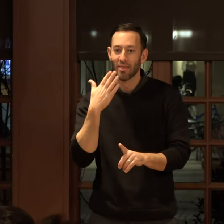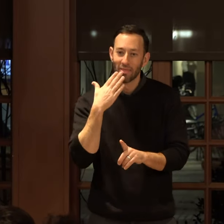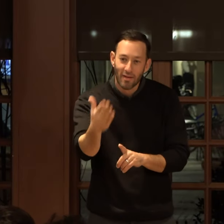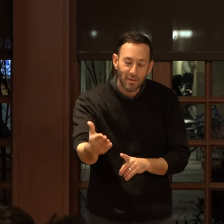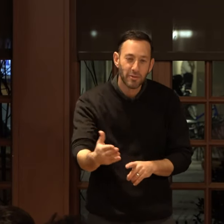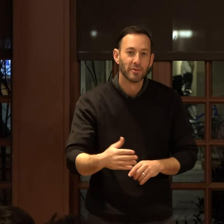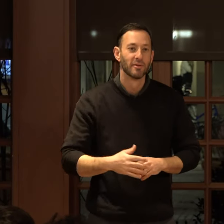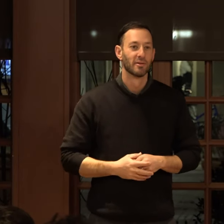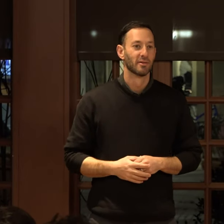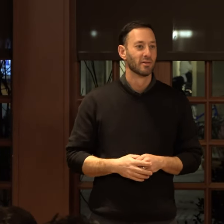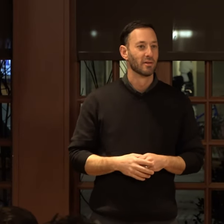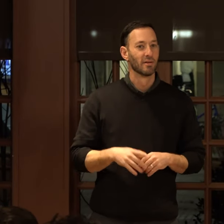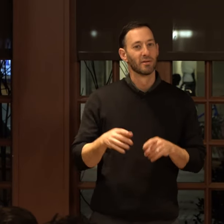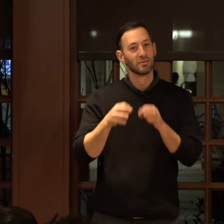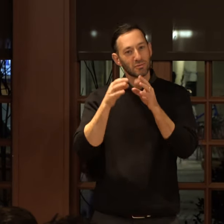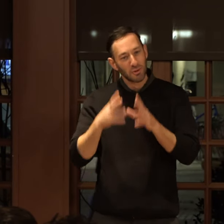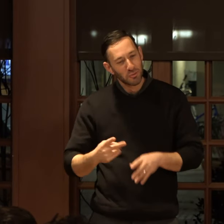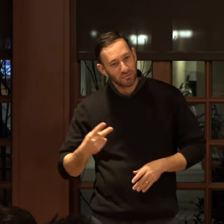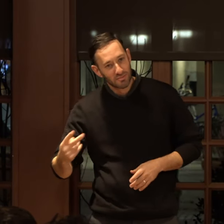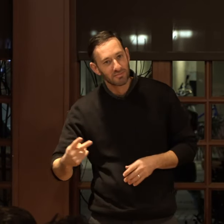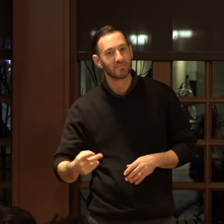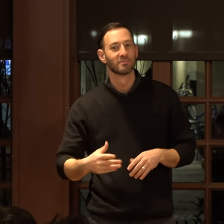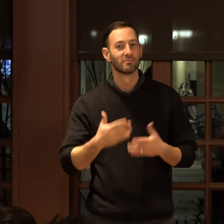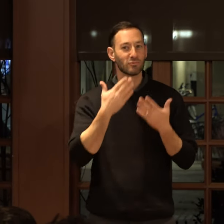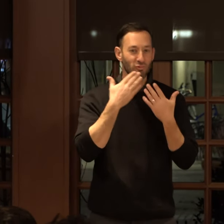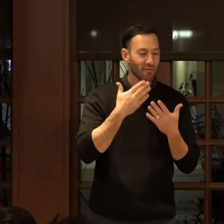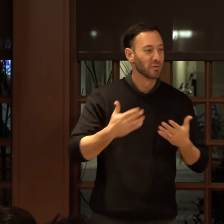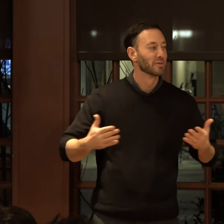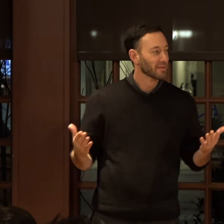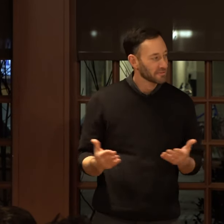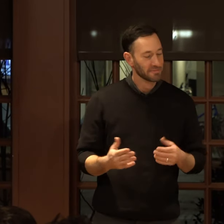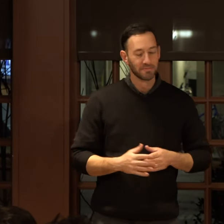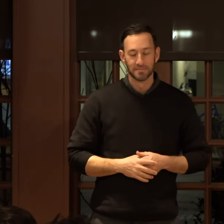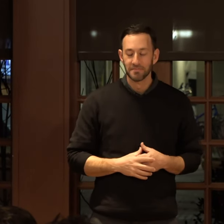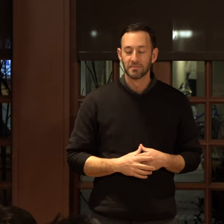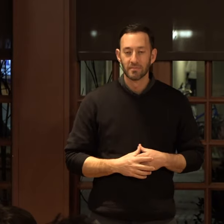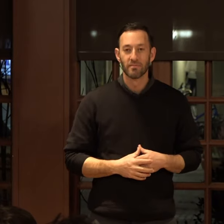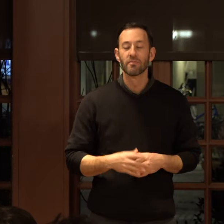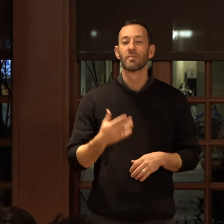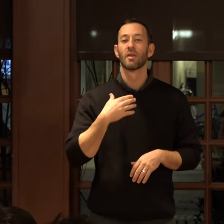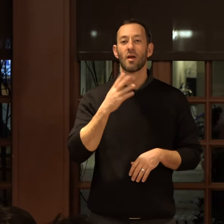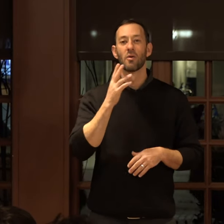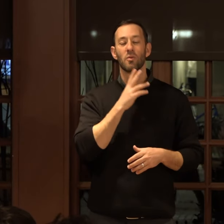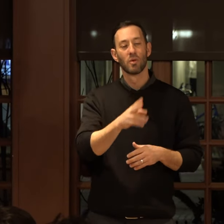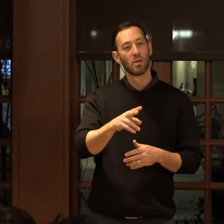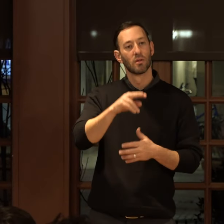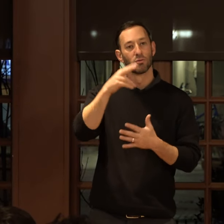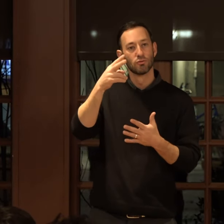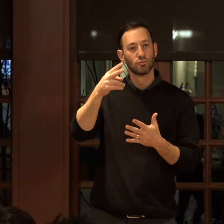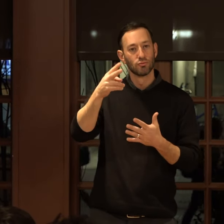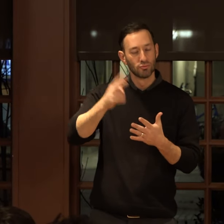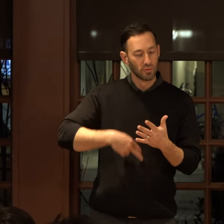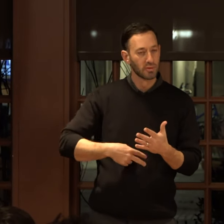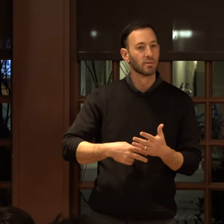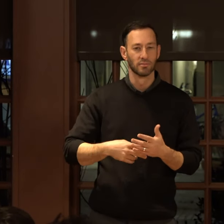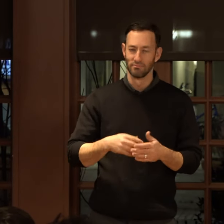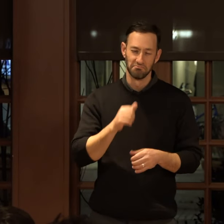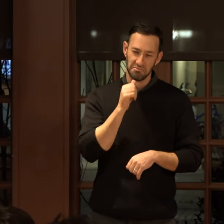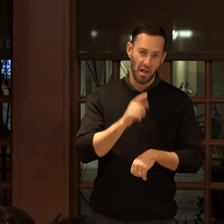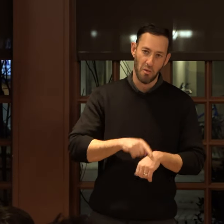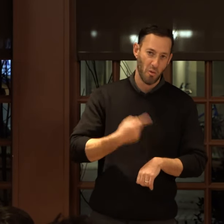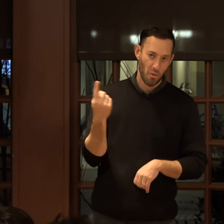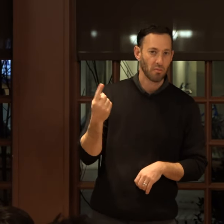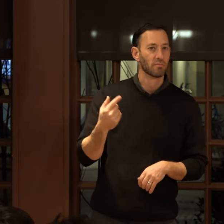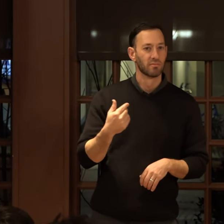you. And to the topes, I'm grateful that you're here. I'm going to read. I won't read for too long